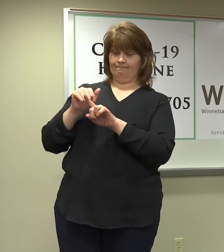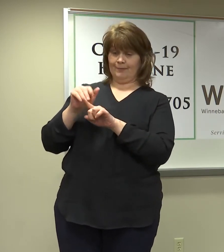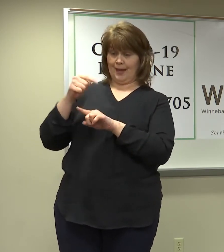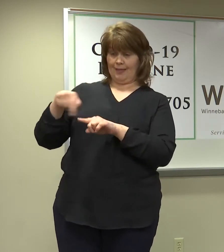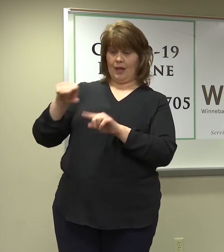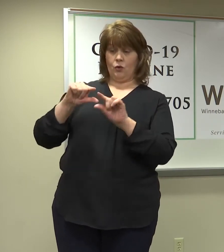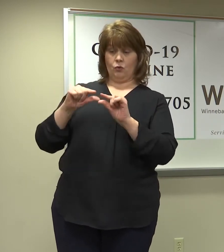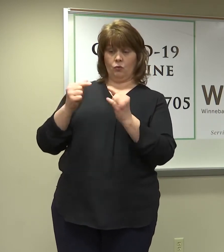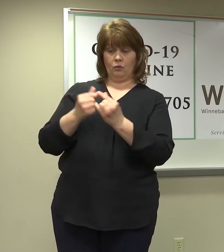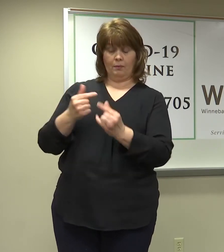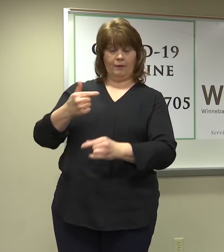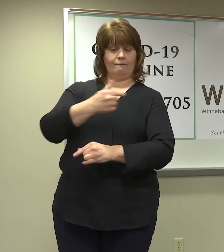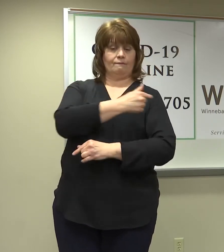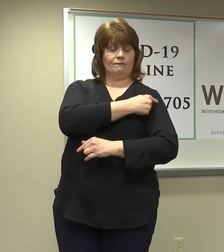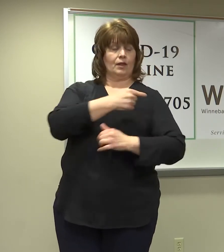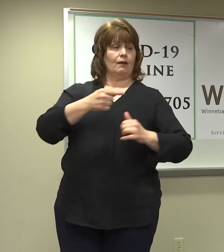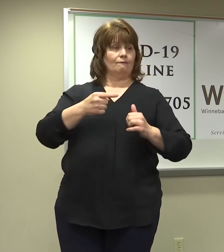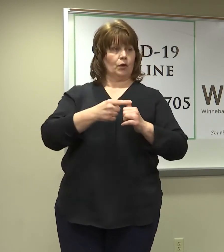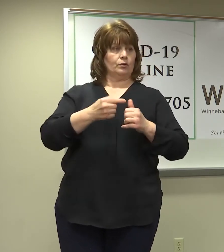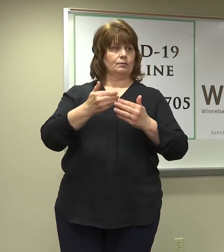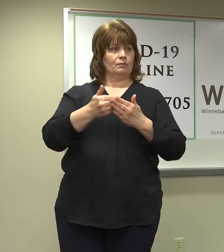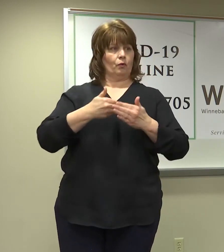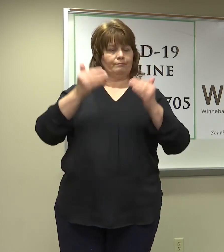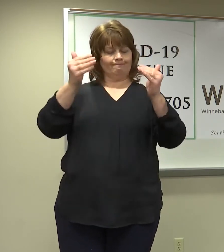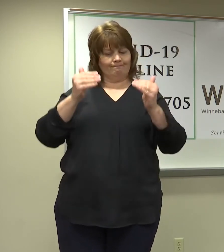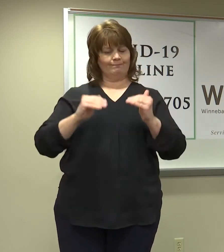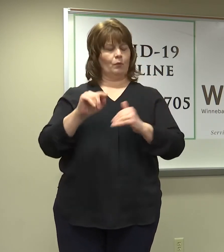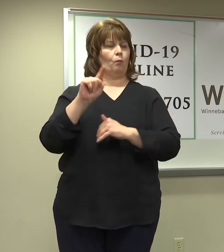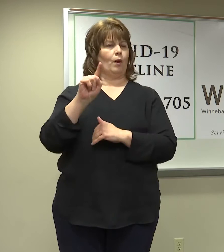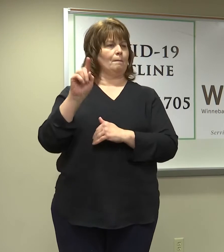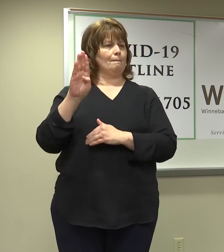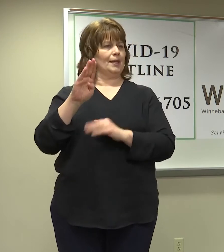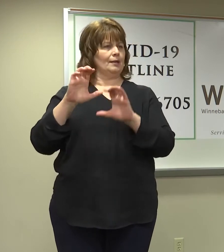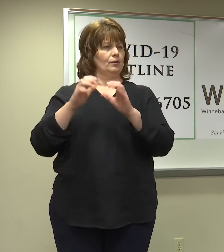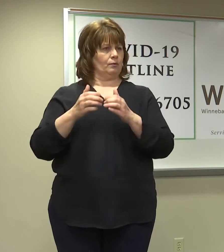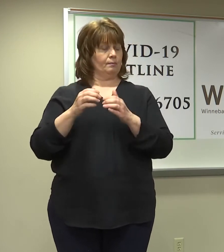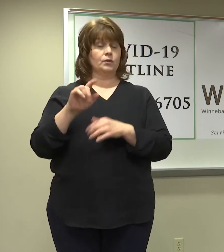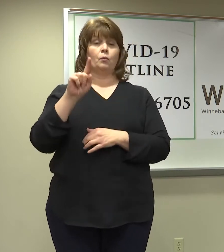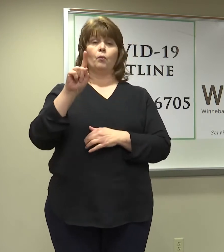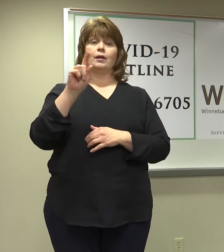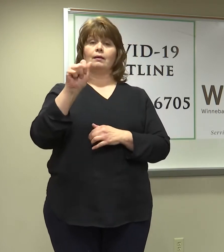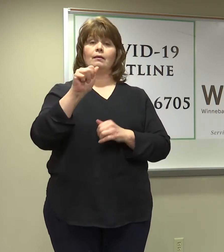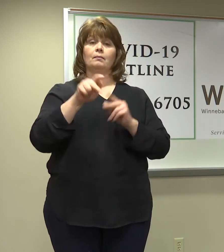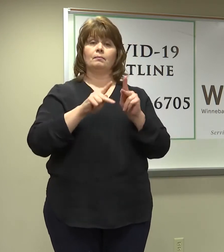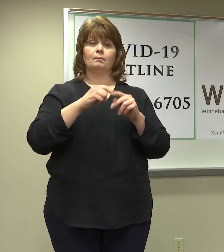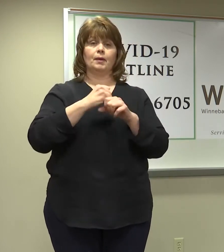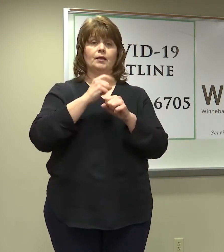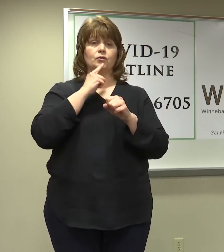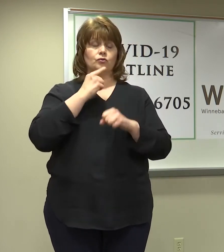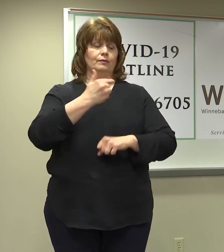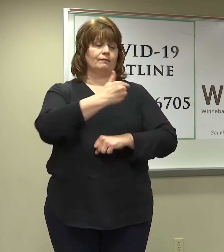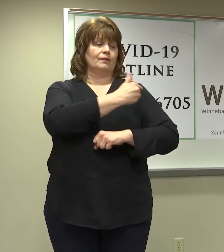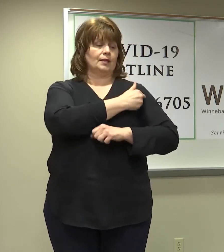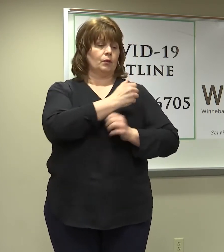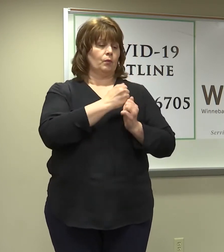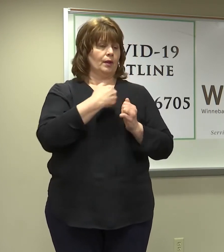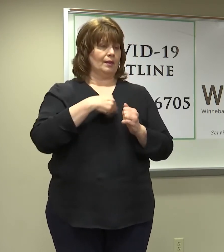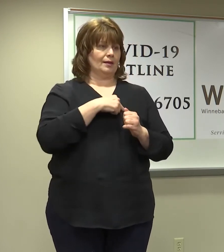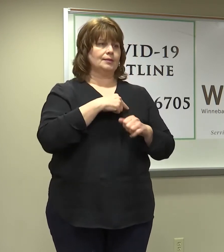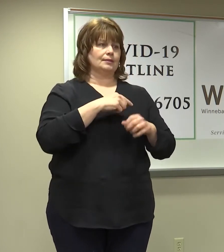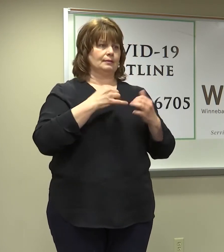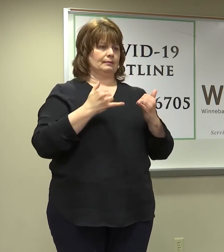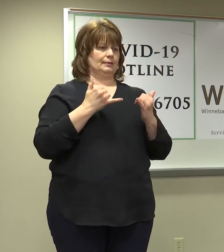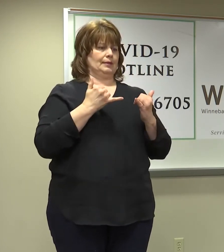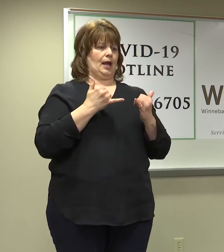group vaccinated before we can move on to 1B. So, 1A folks, we need you to make sure that you're vaccinating with us in this timely